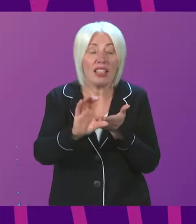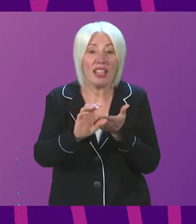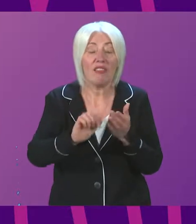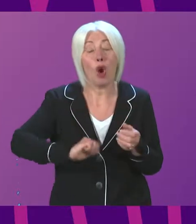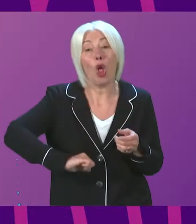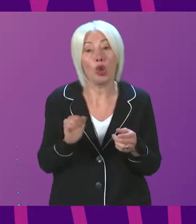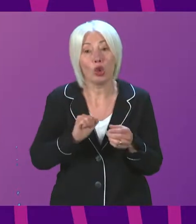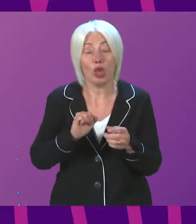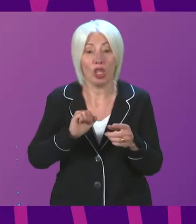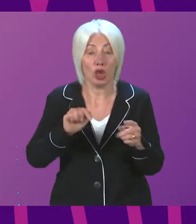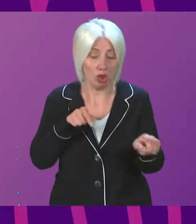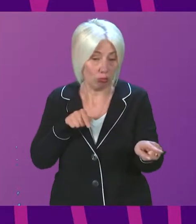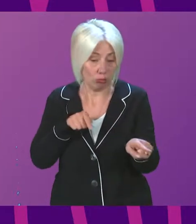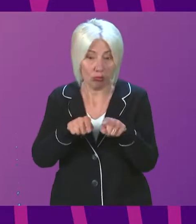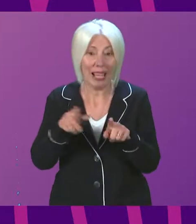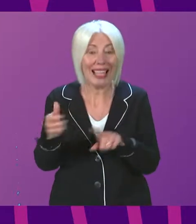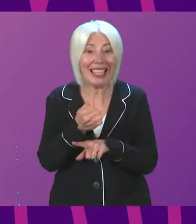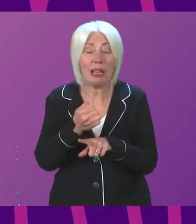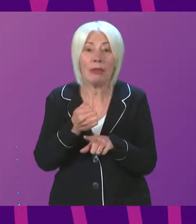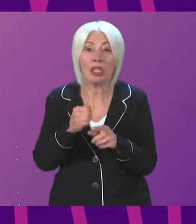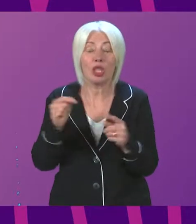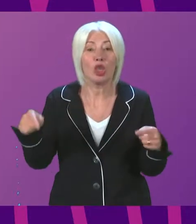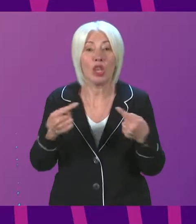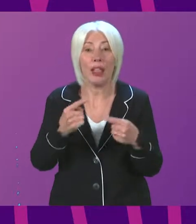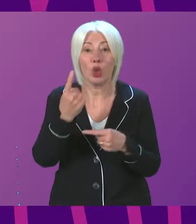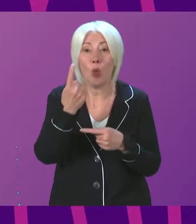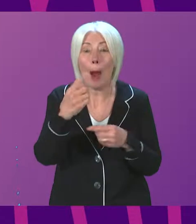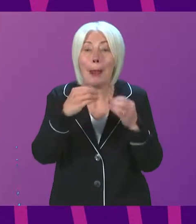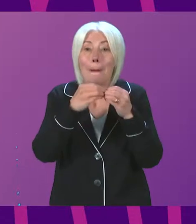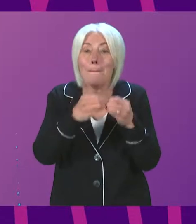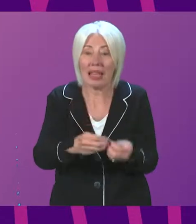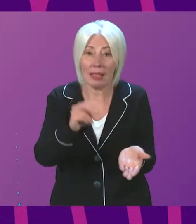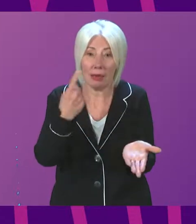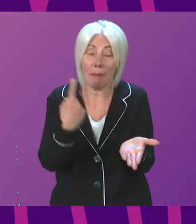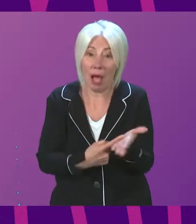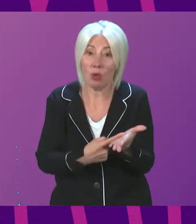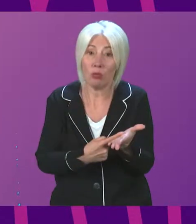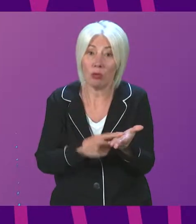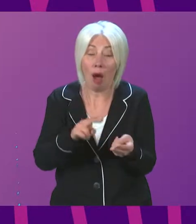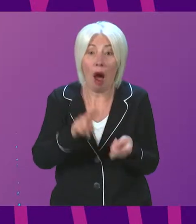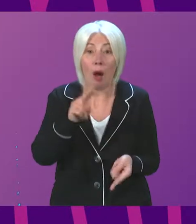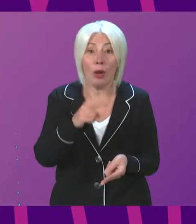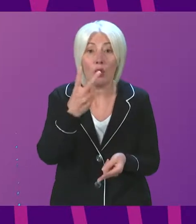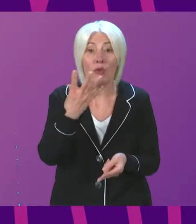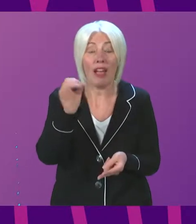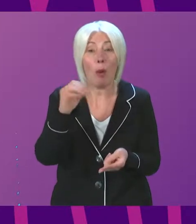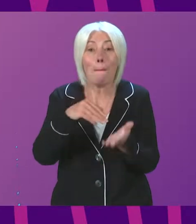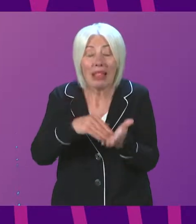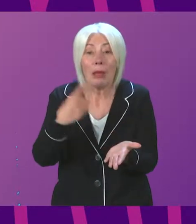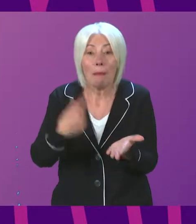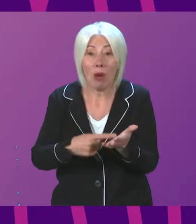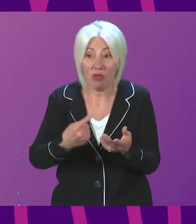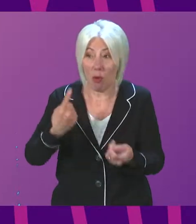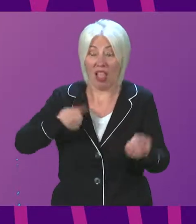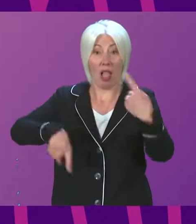attainment challenge to £1 billion up £250 million from the amount we invested in the last